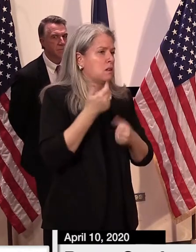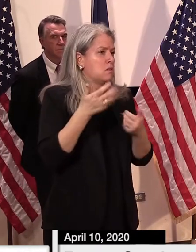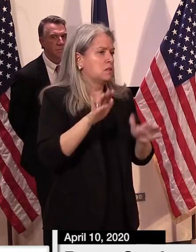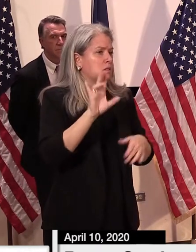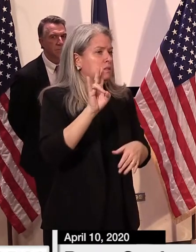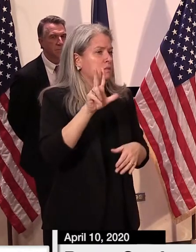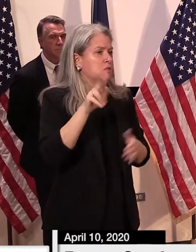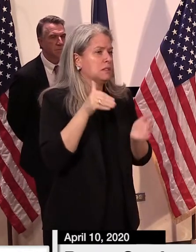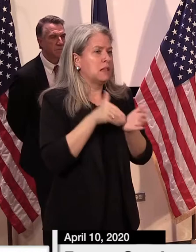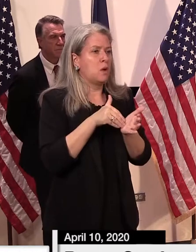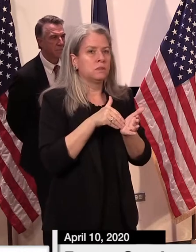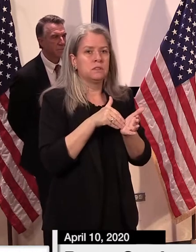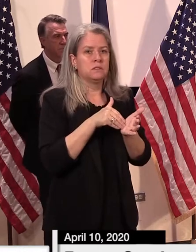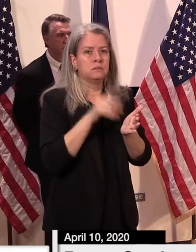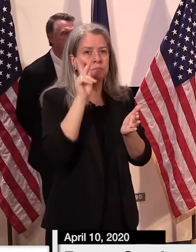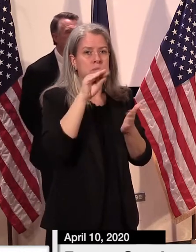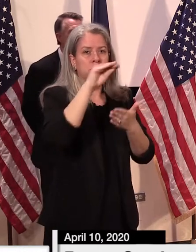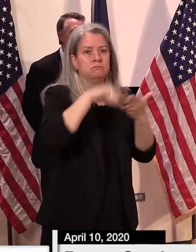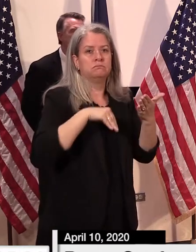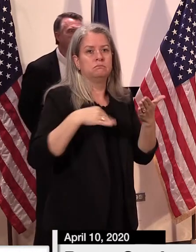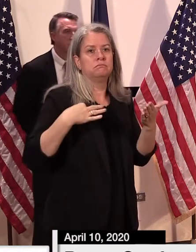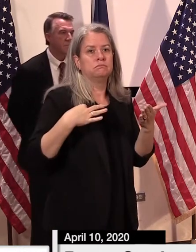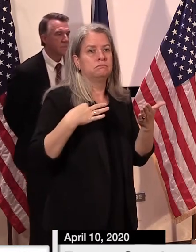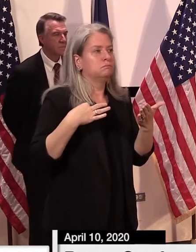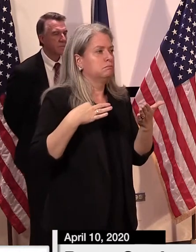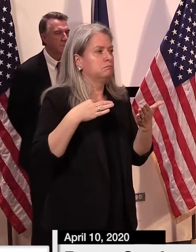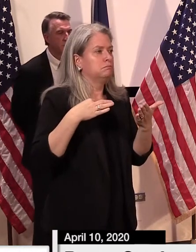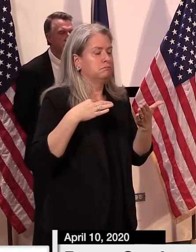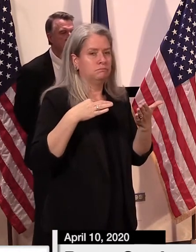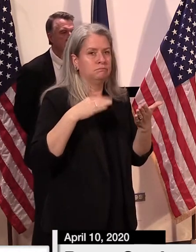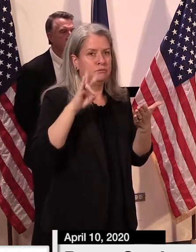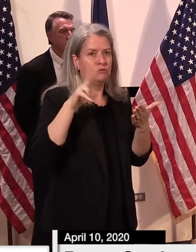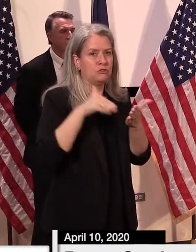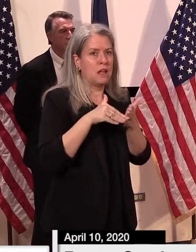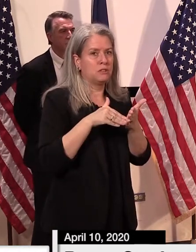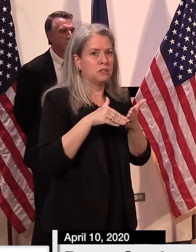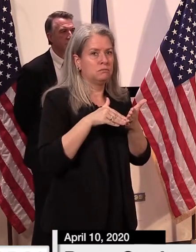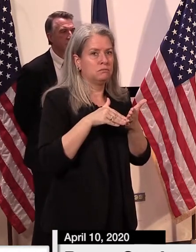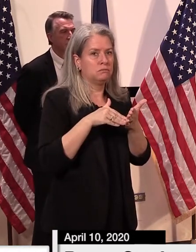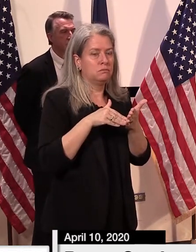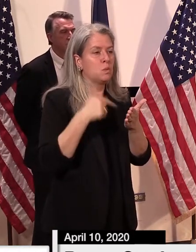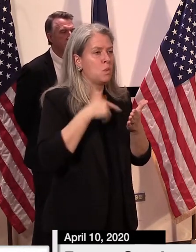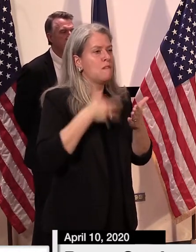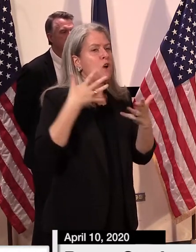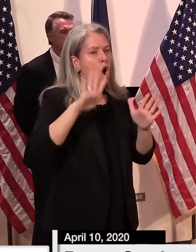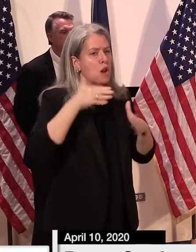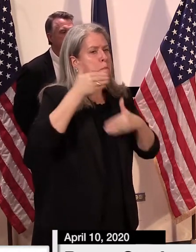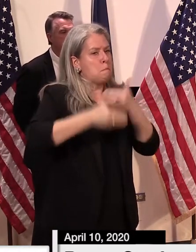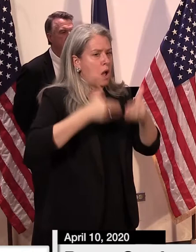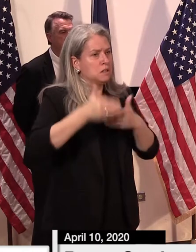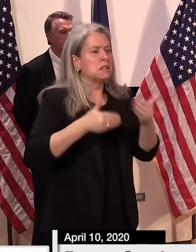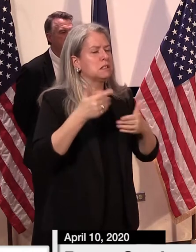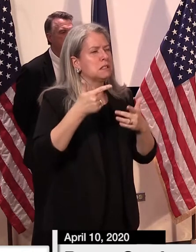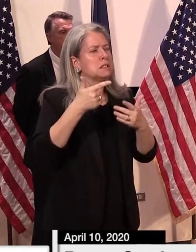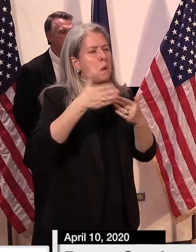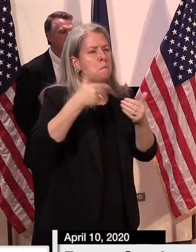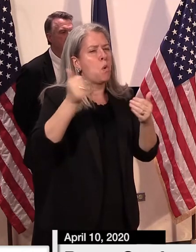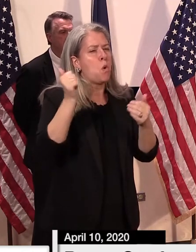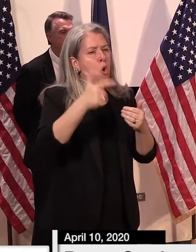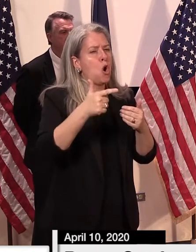,000 initial claims requests. We've processed, I would say, about 99% of those already.